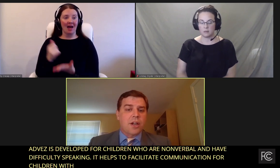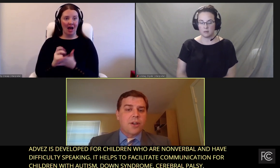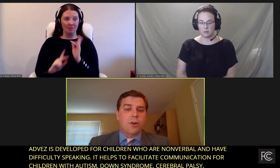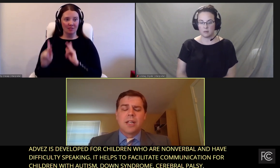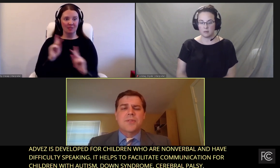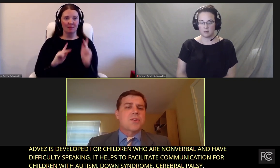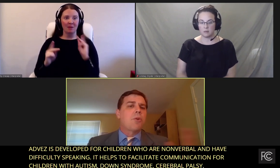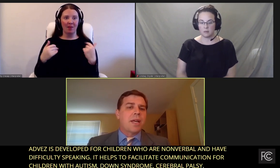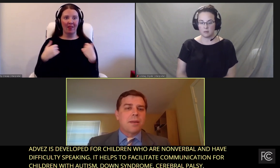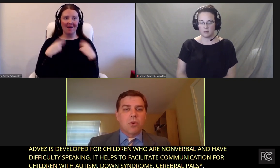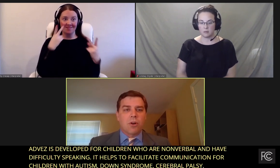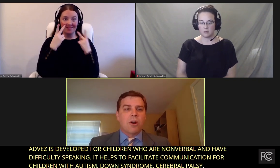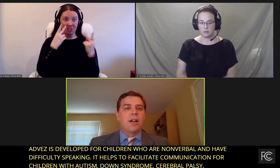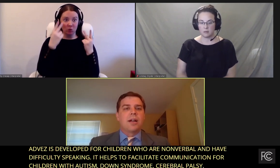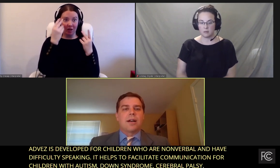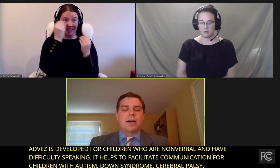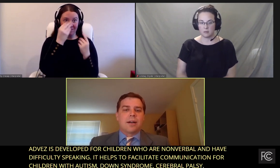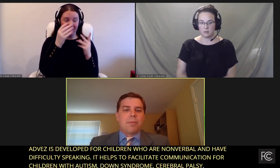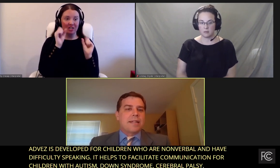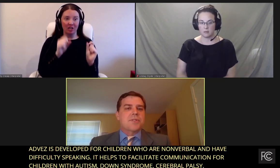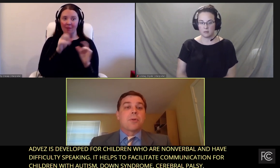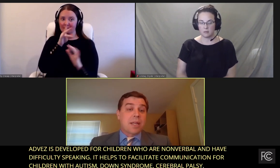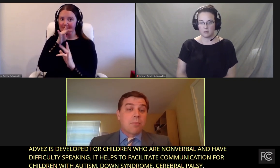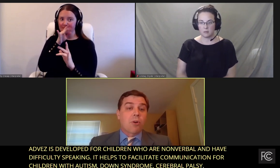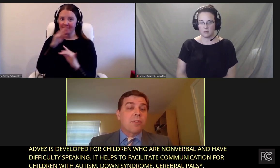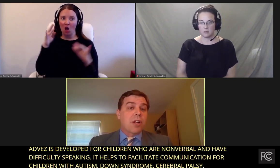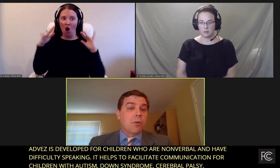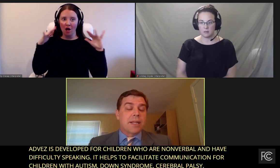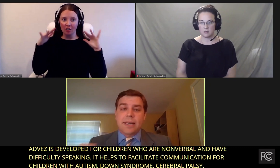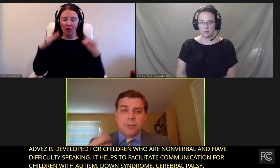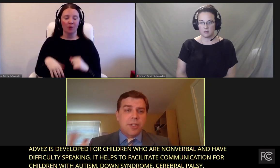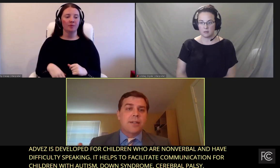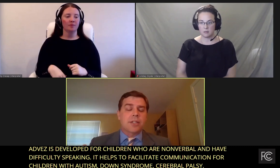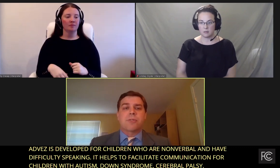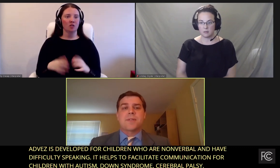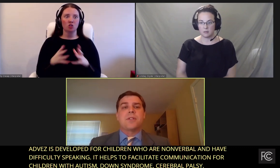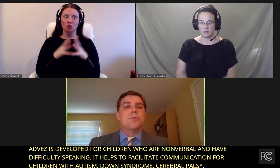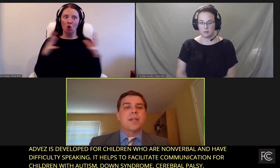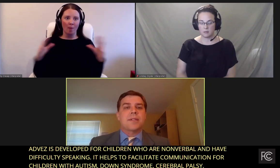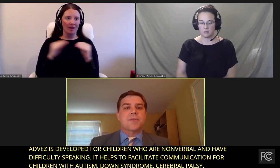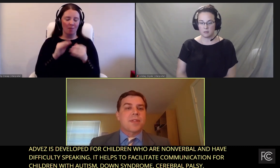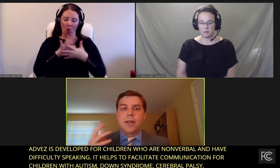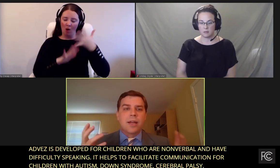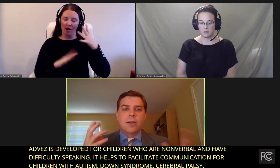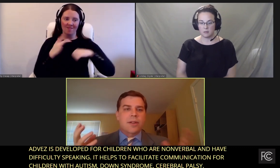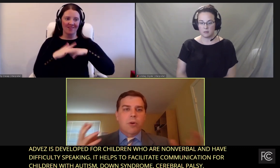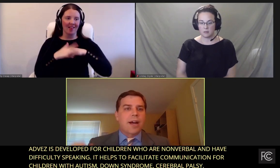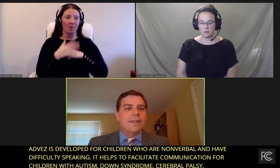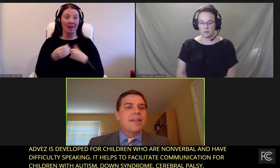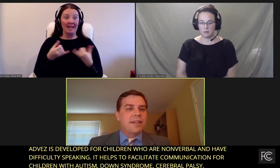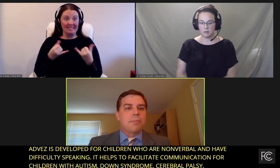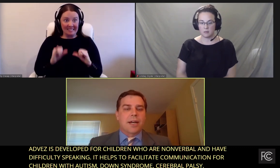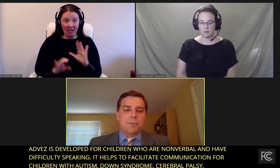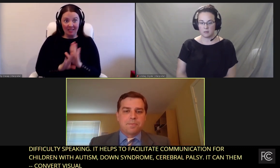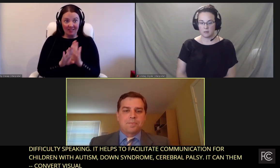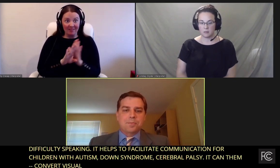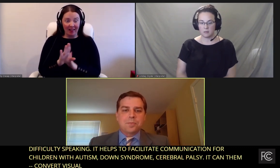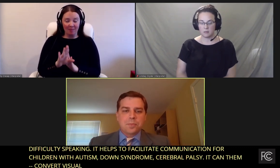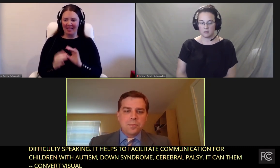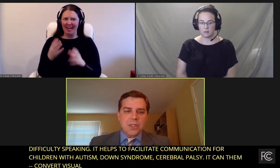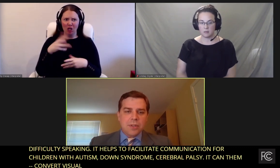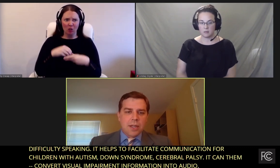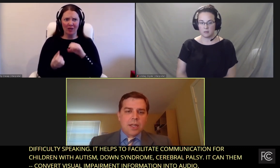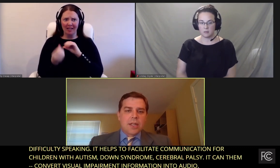into audio. So many more, and so many more in development, including addressing use cases that we're not thinking about.